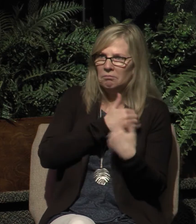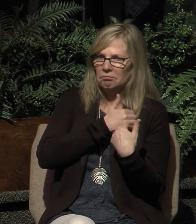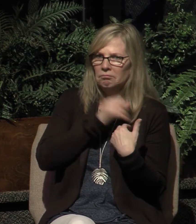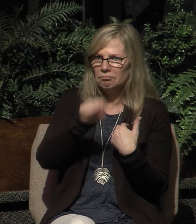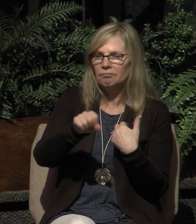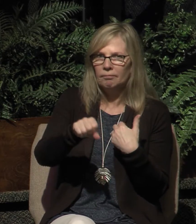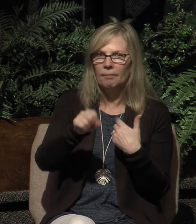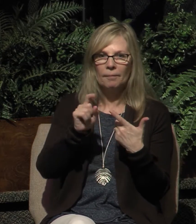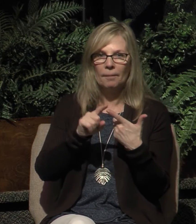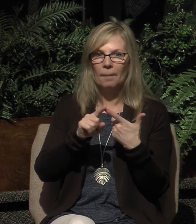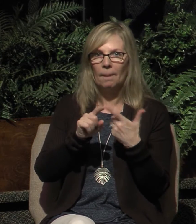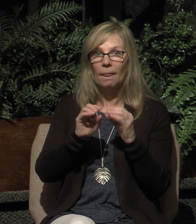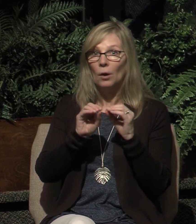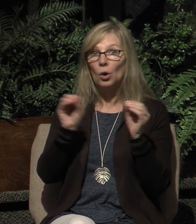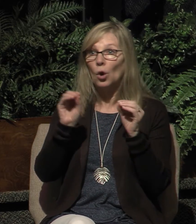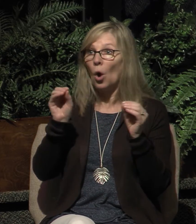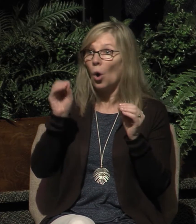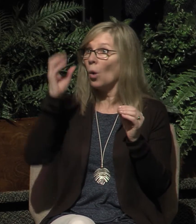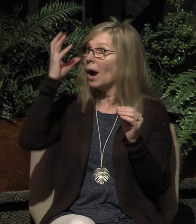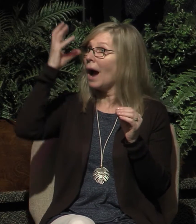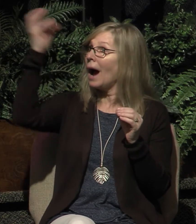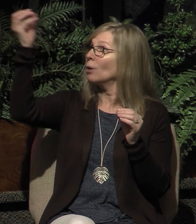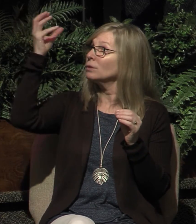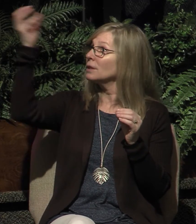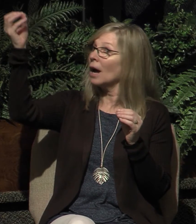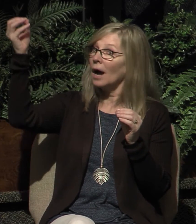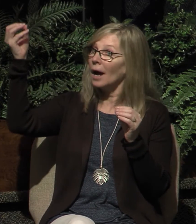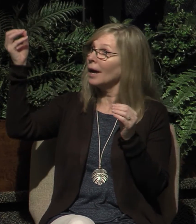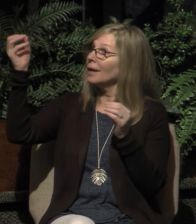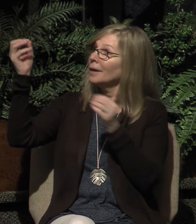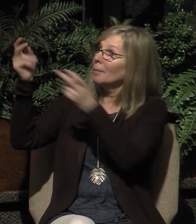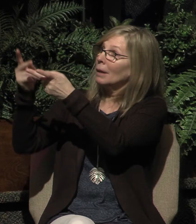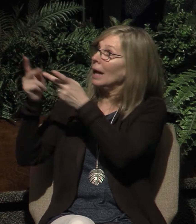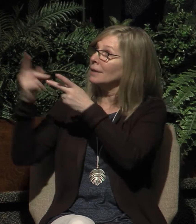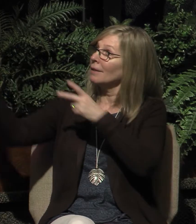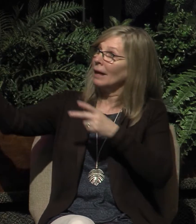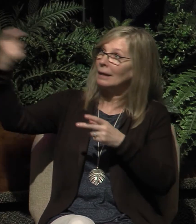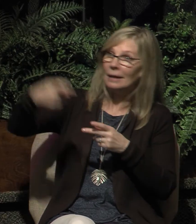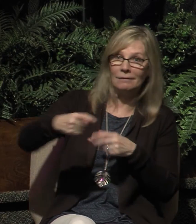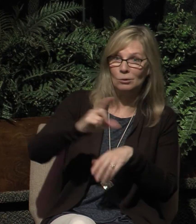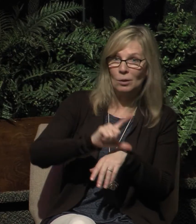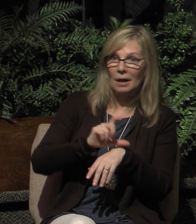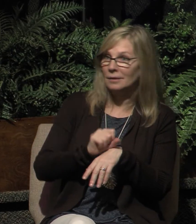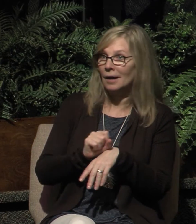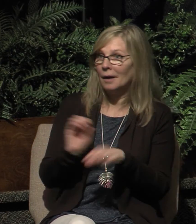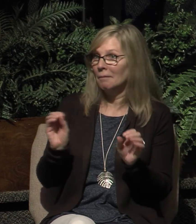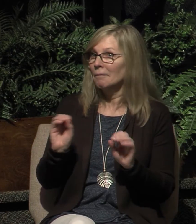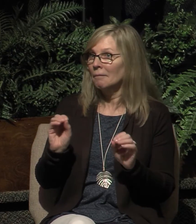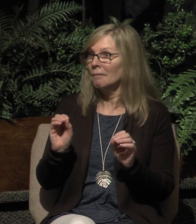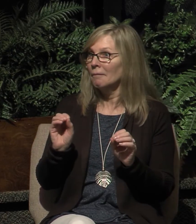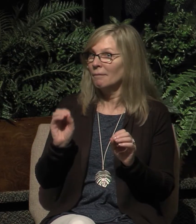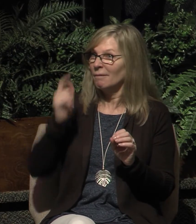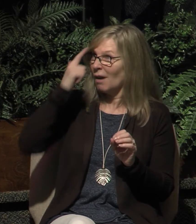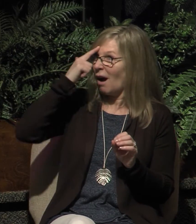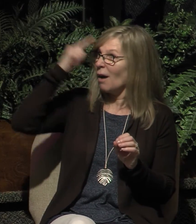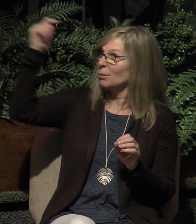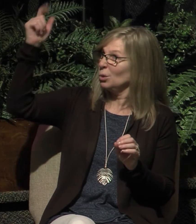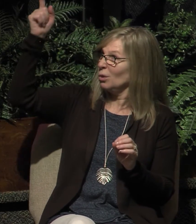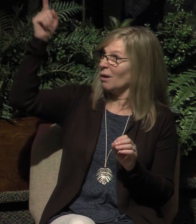There is no outside source that gives to Lakeside. It's up to the Lord working through you